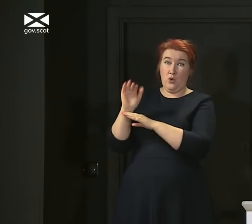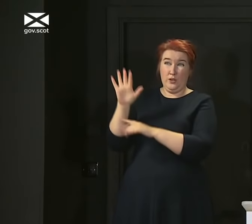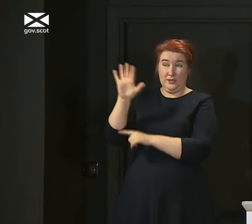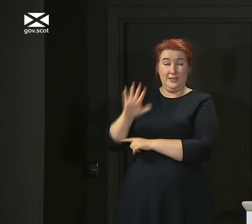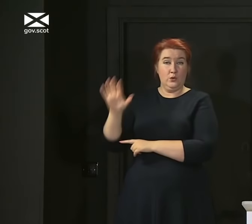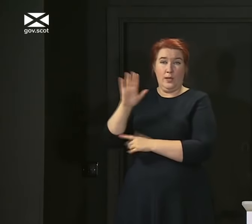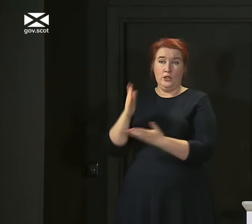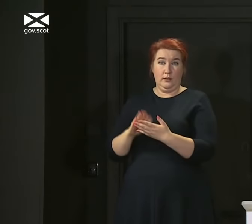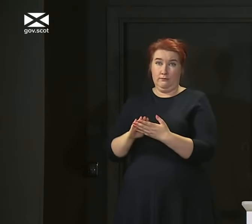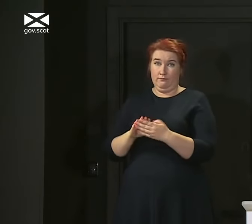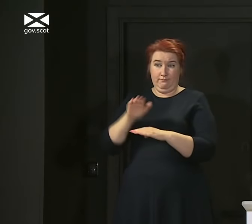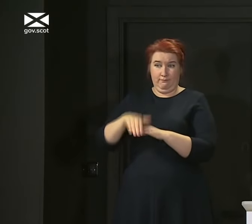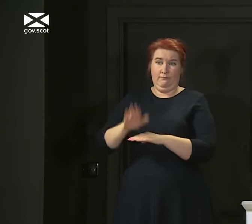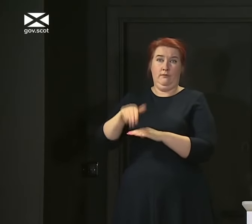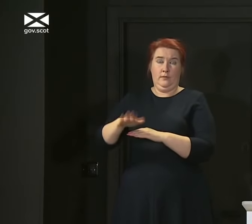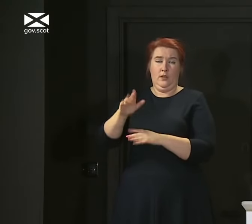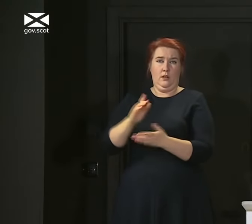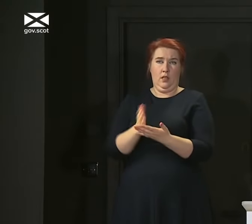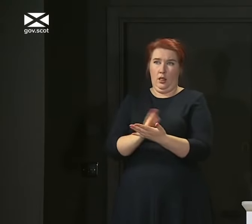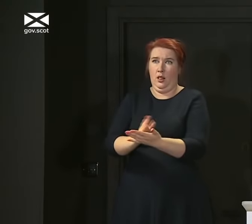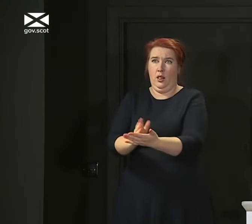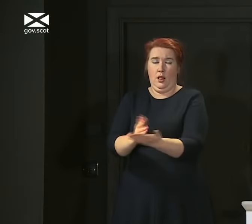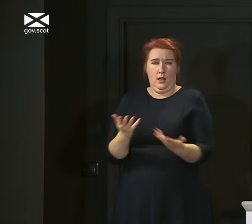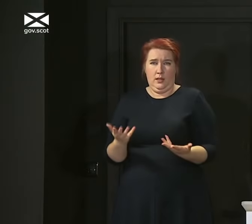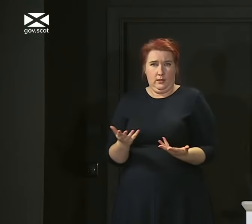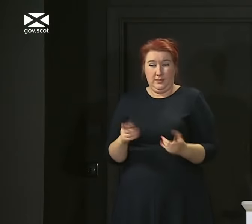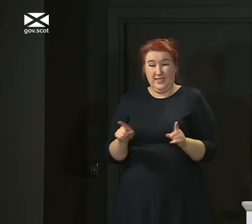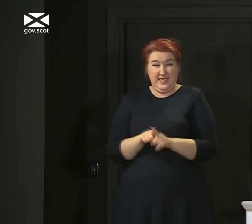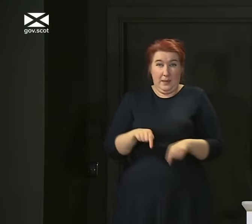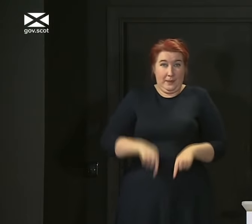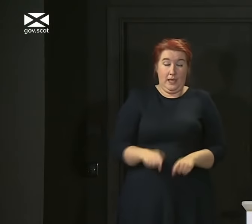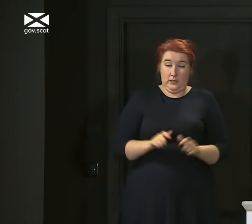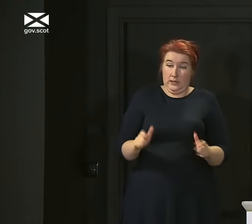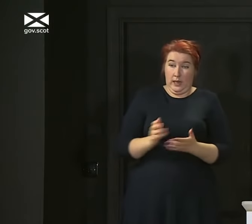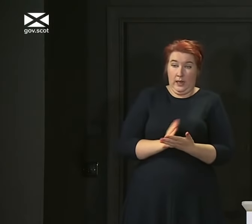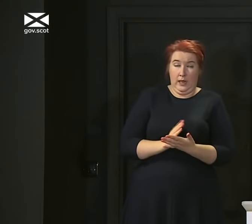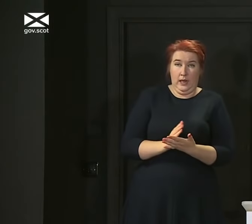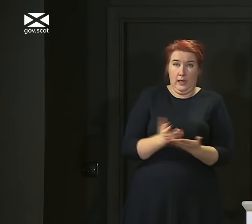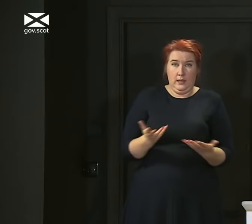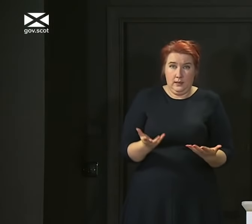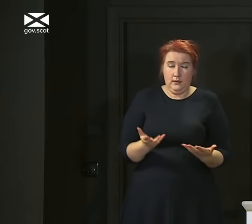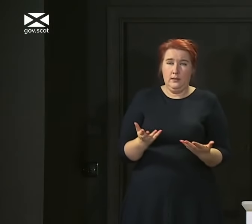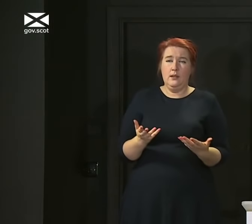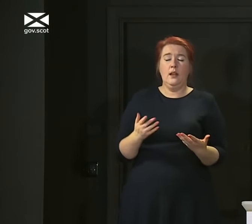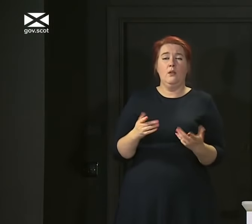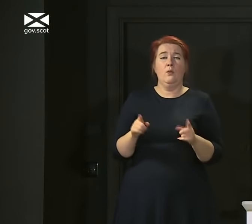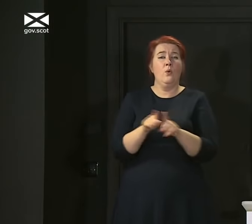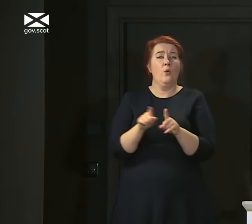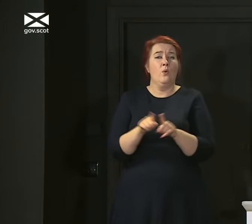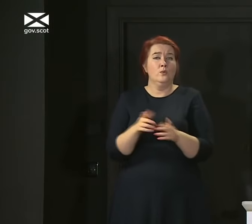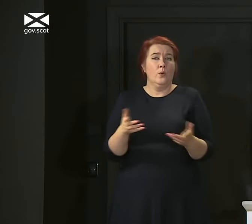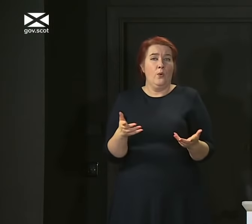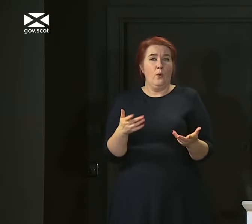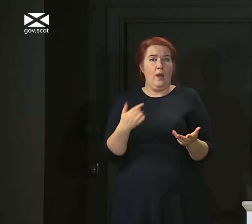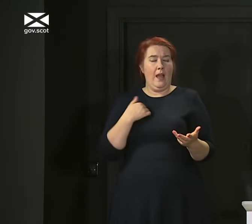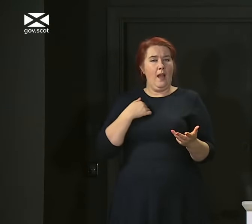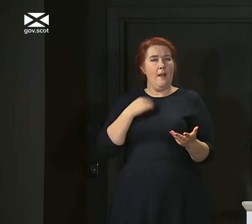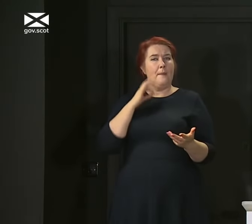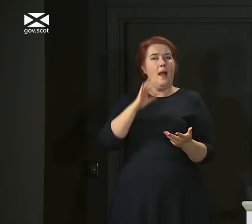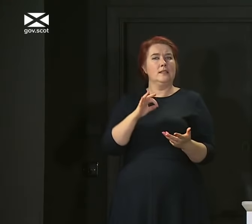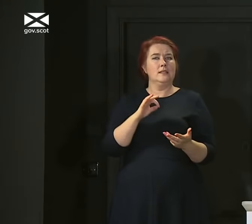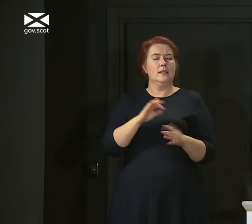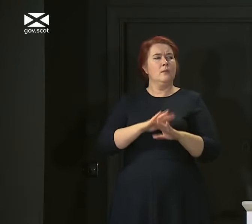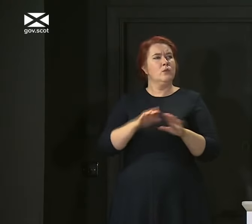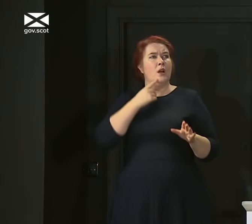unpredictable and volatile, as it is at home. And I suppose for the same reason, would, I would ask people, I'm not